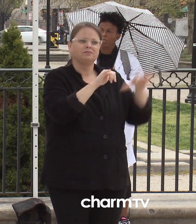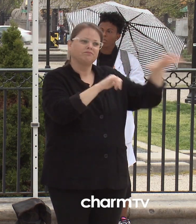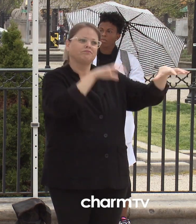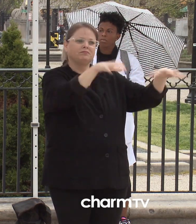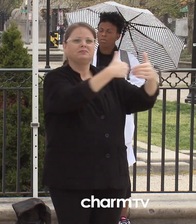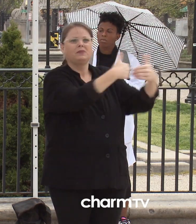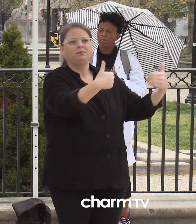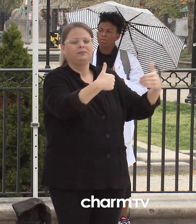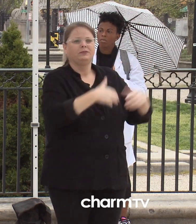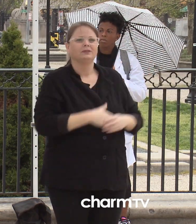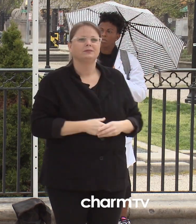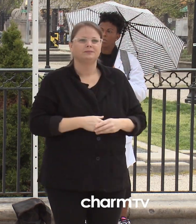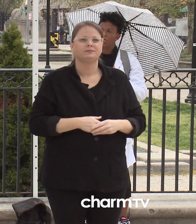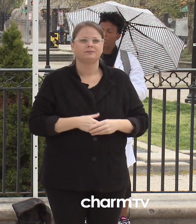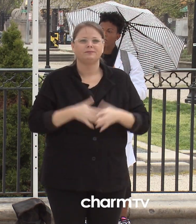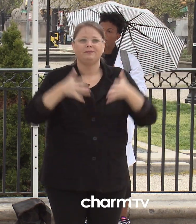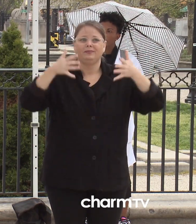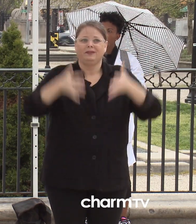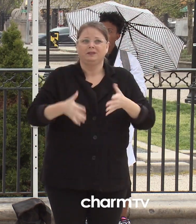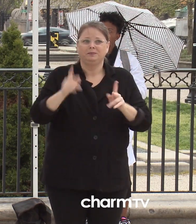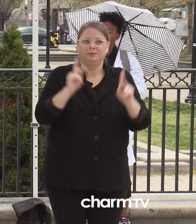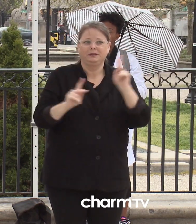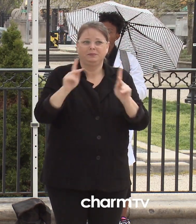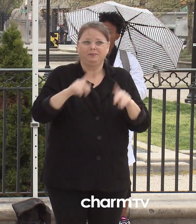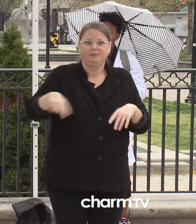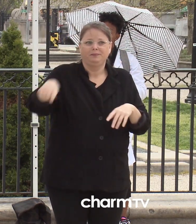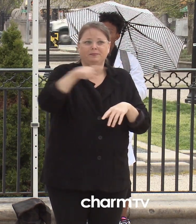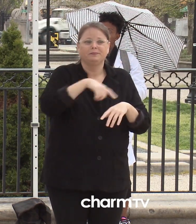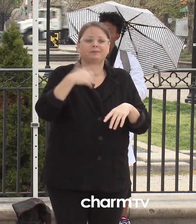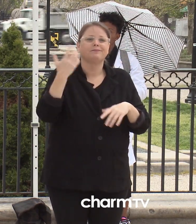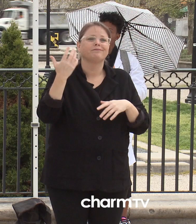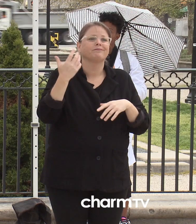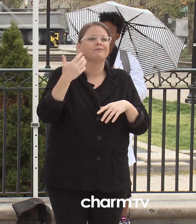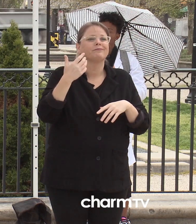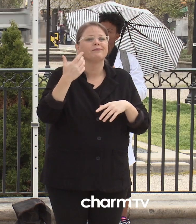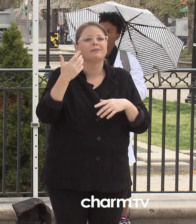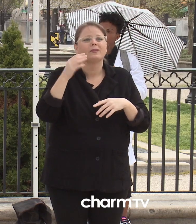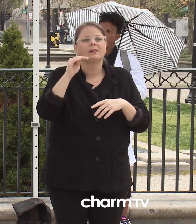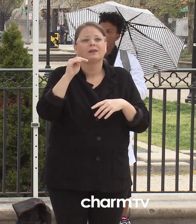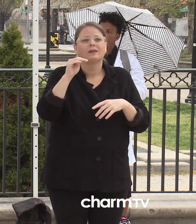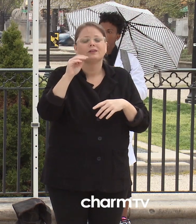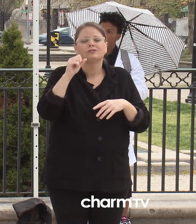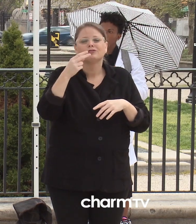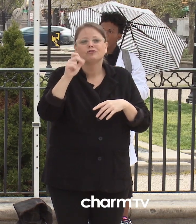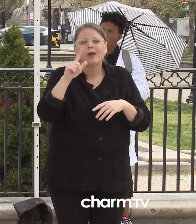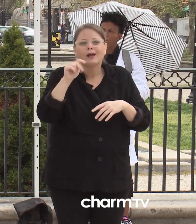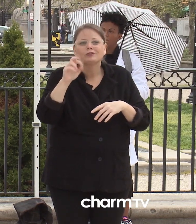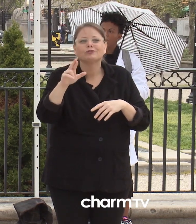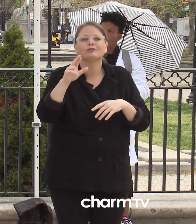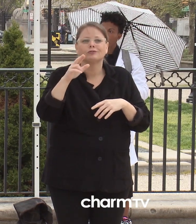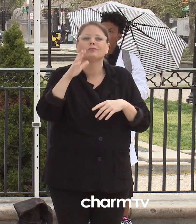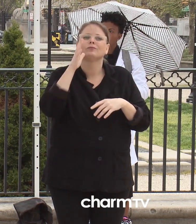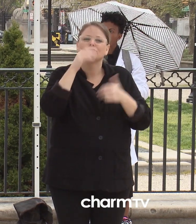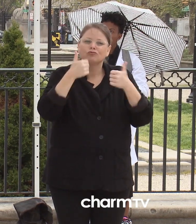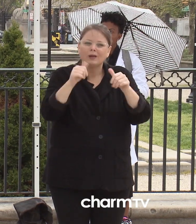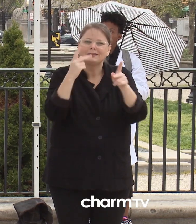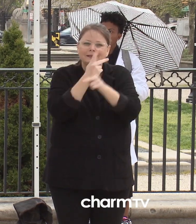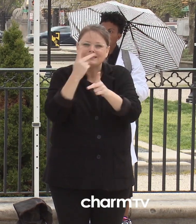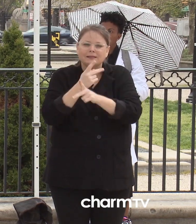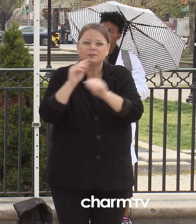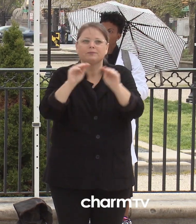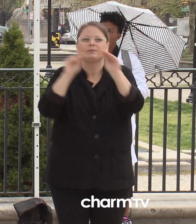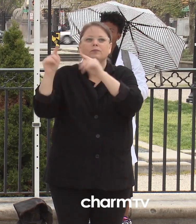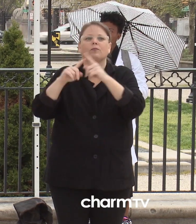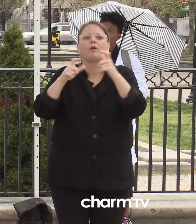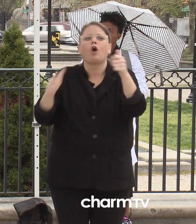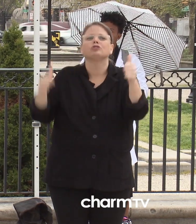residents currently sheltered at Monument Street's shelter will be relocated to a larger, more suitable location